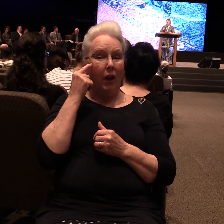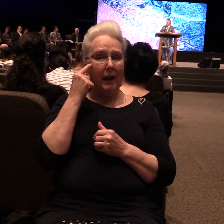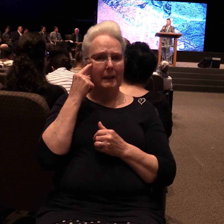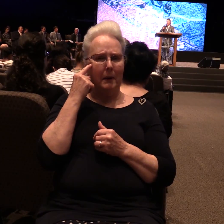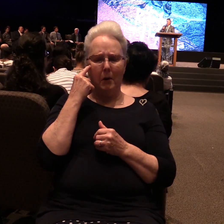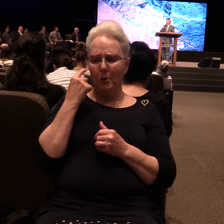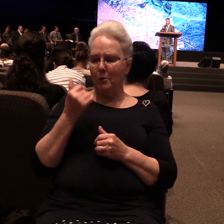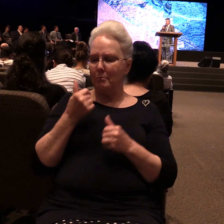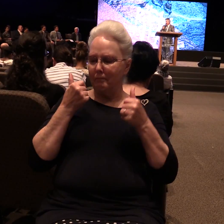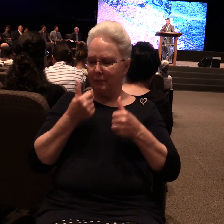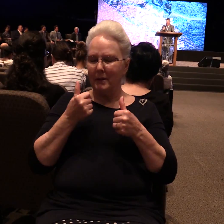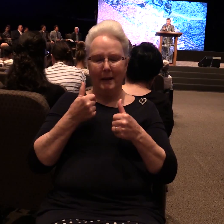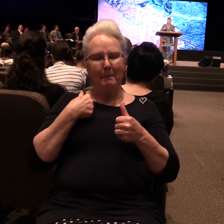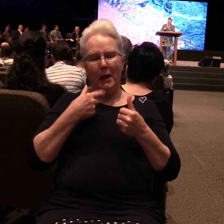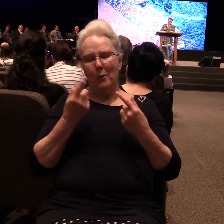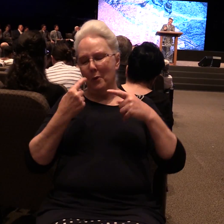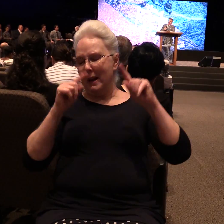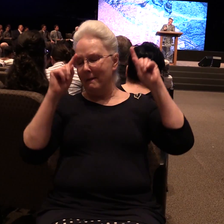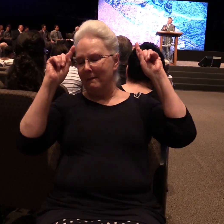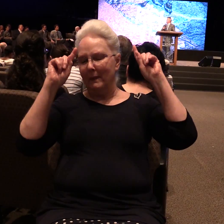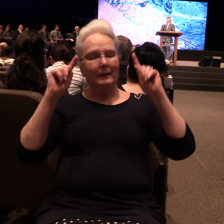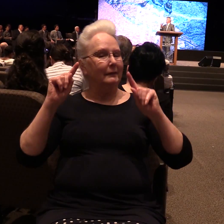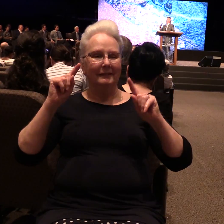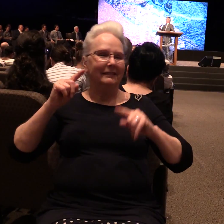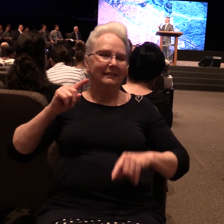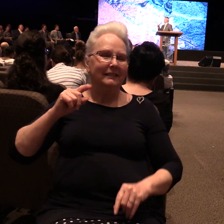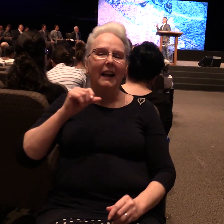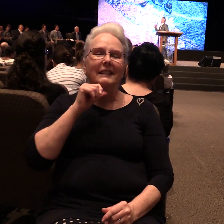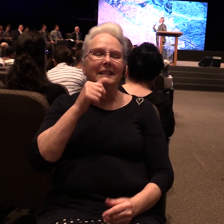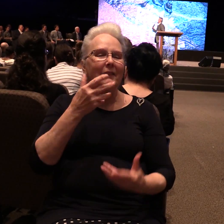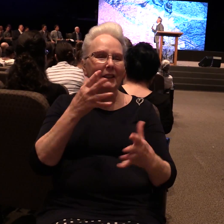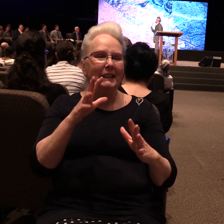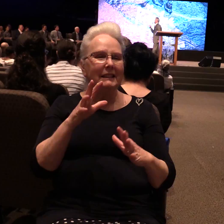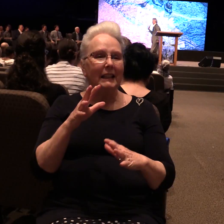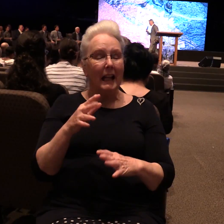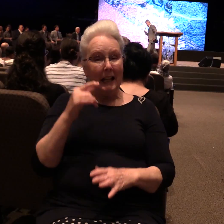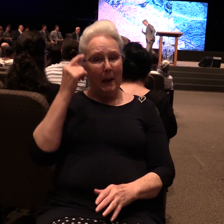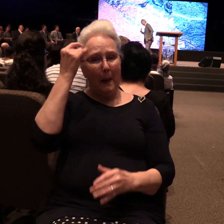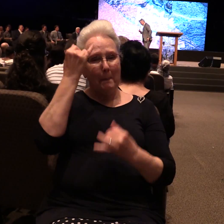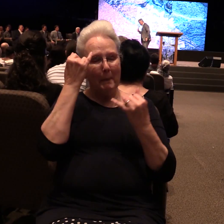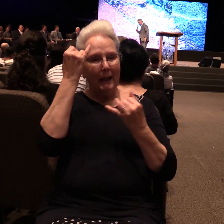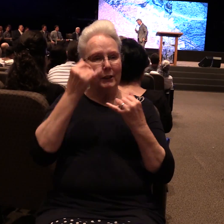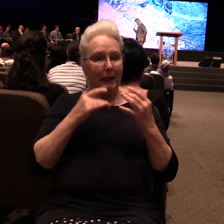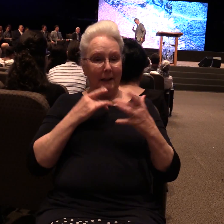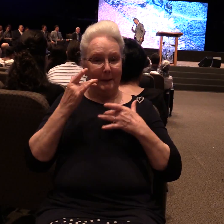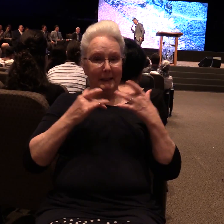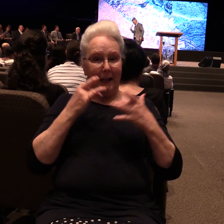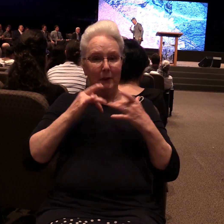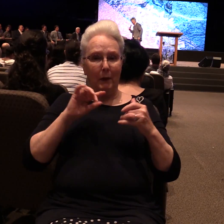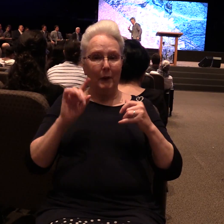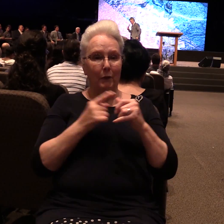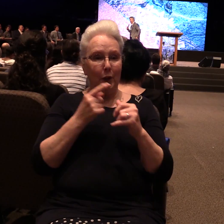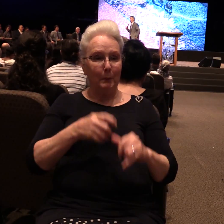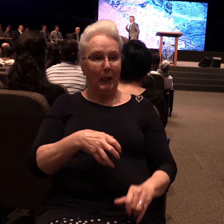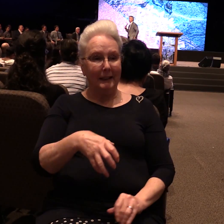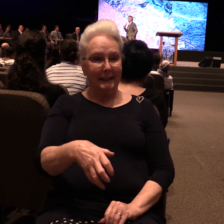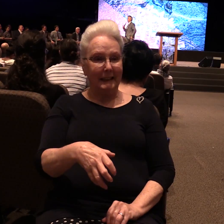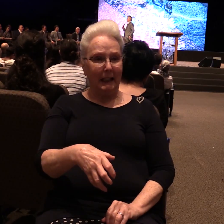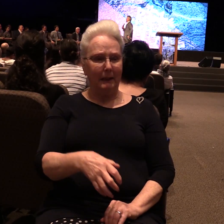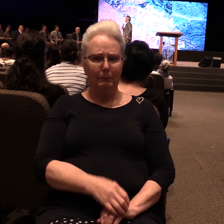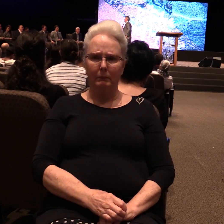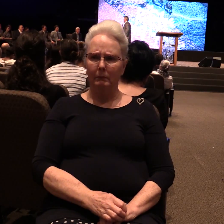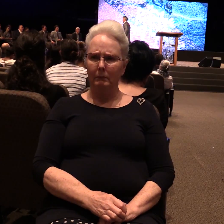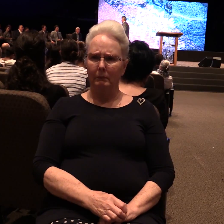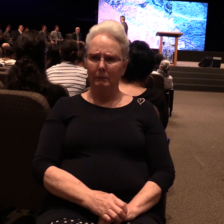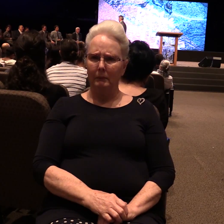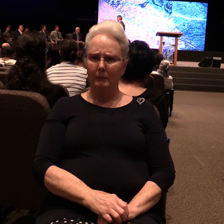laugh. But it's not over. Can you imagine the excitement at the first pregnancy? I mean, how do they even